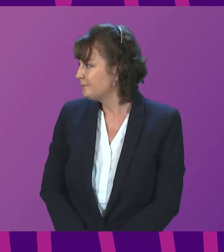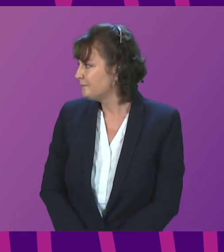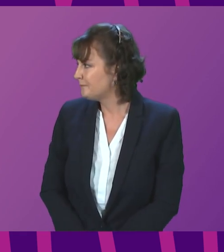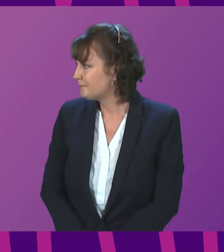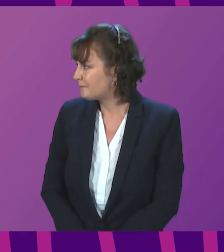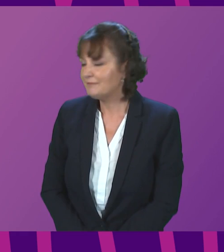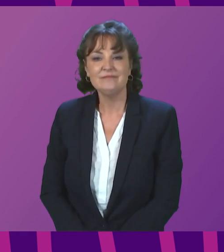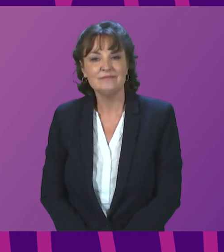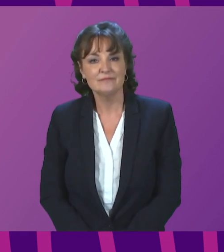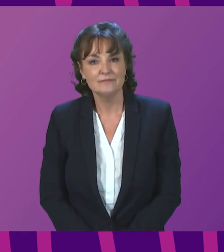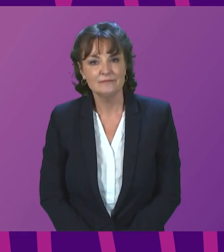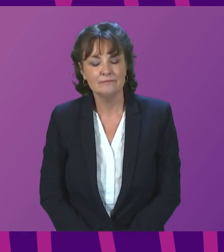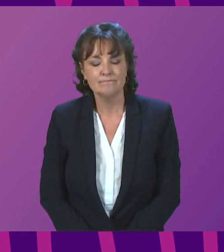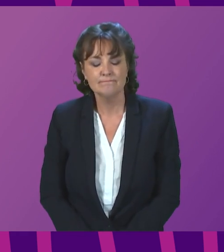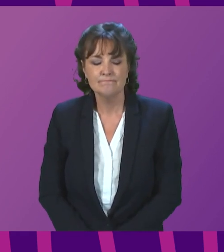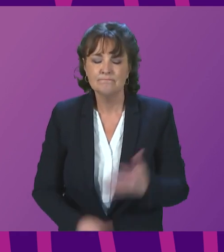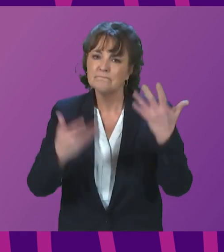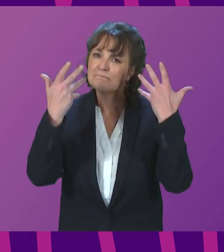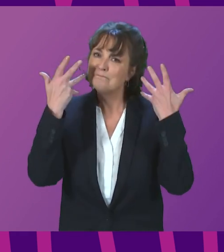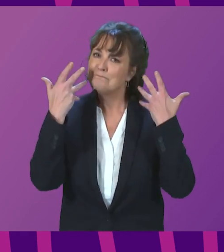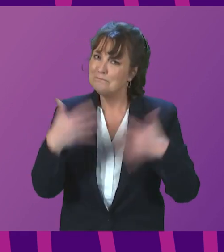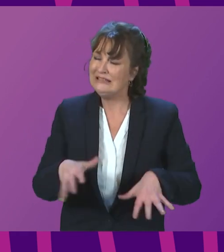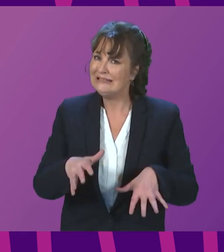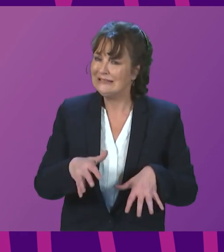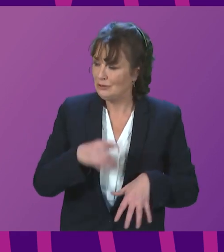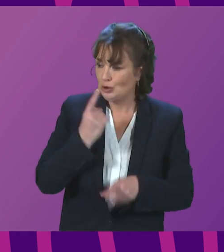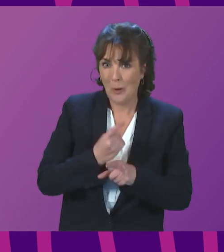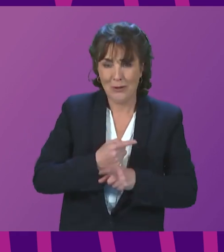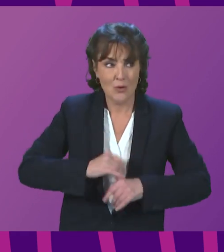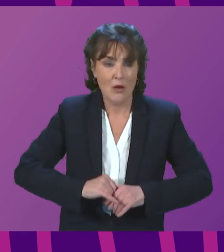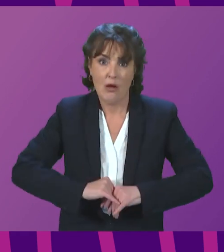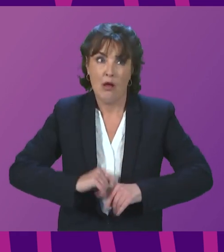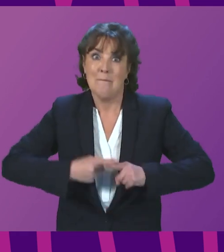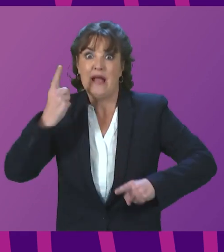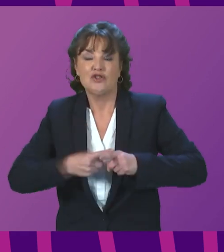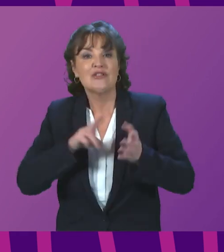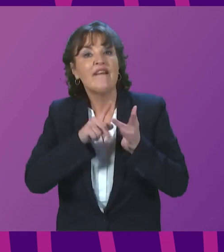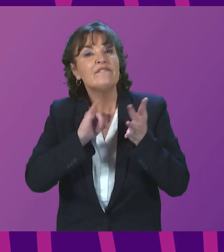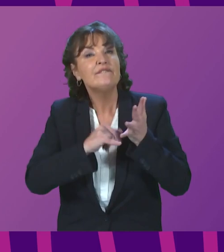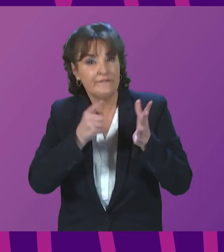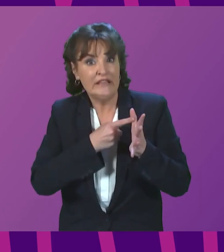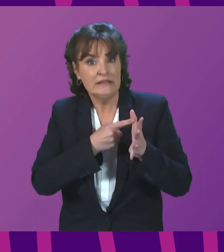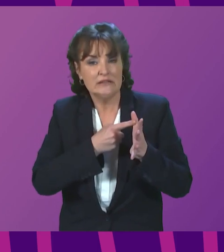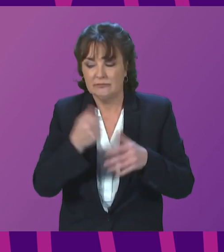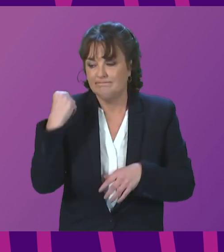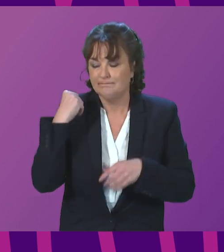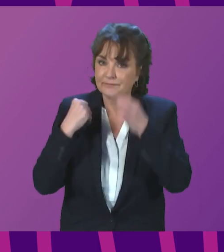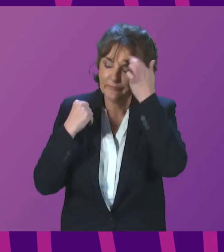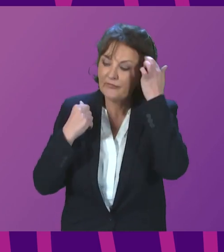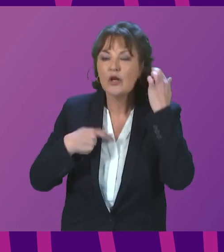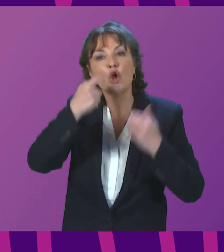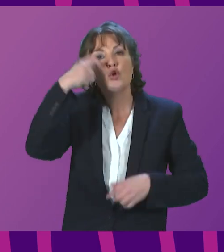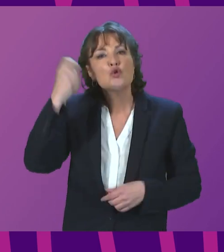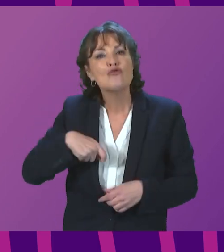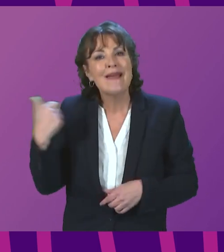Thank you, Presiding Officer. When talking about emergency visa waivers at Westminster yesterday, the Ukrainian ambassador